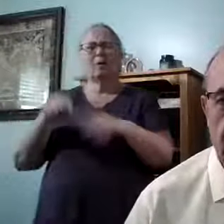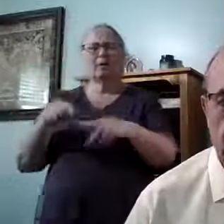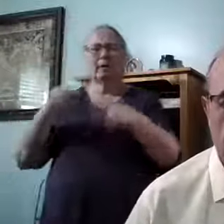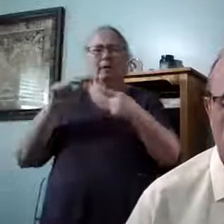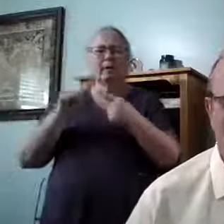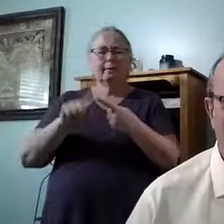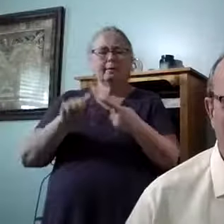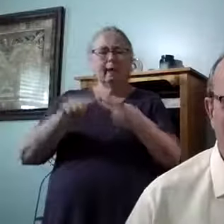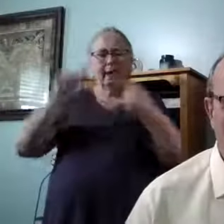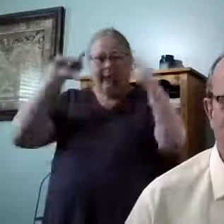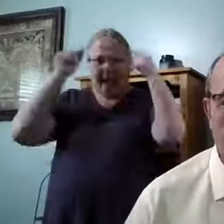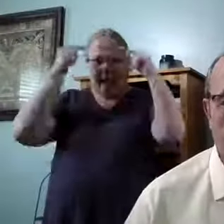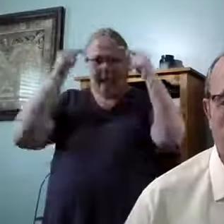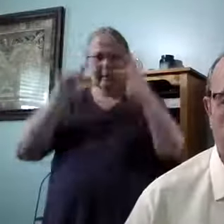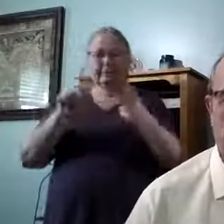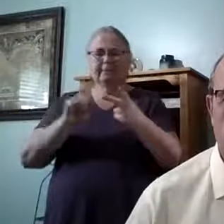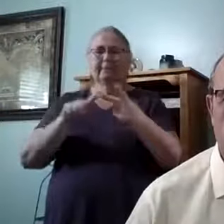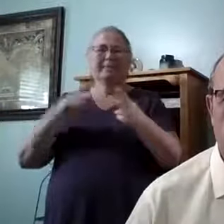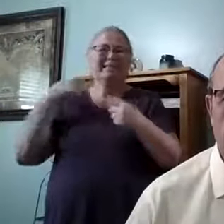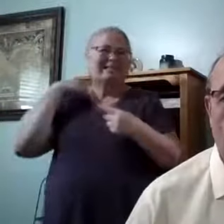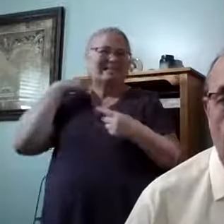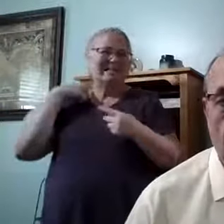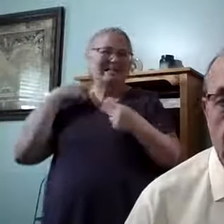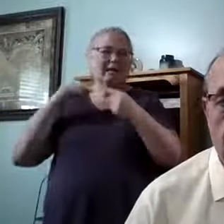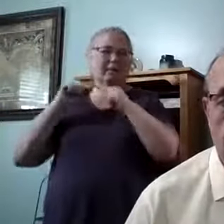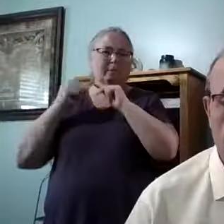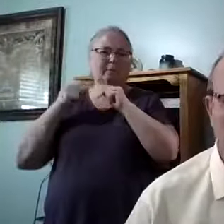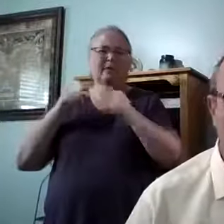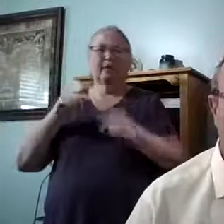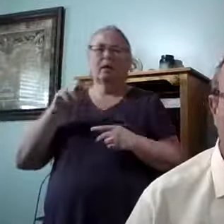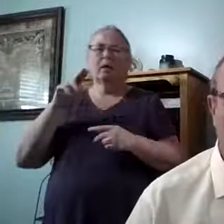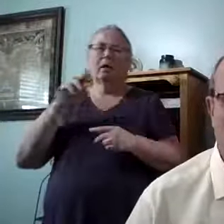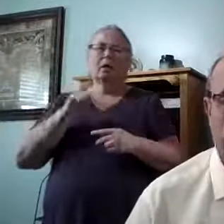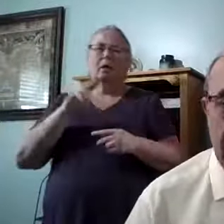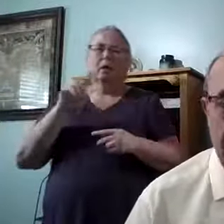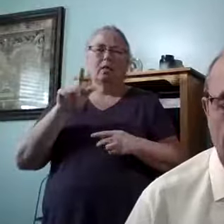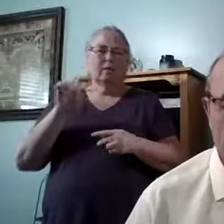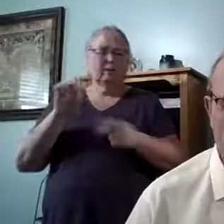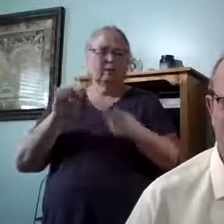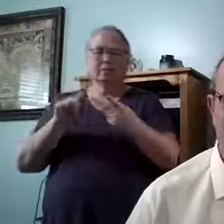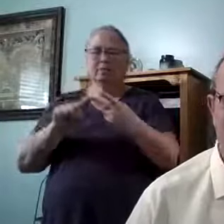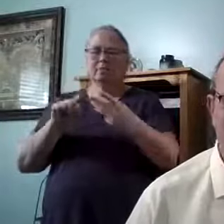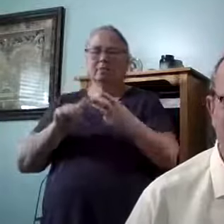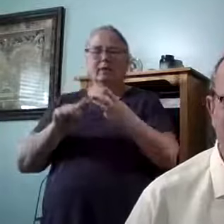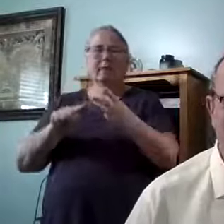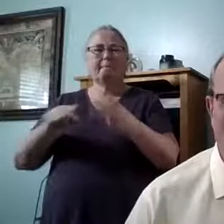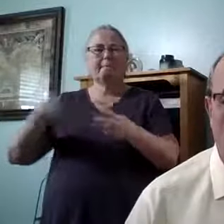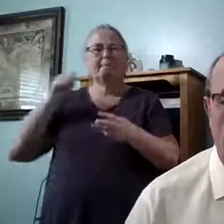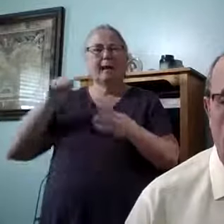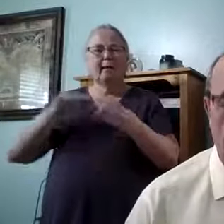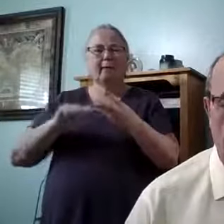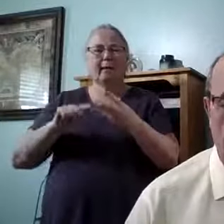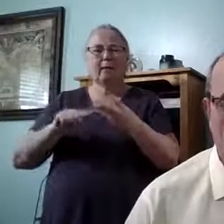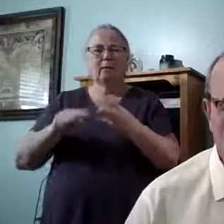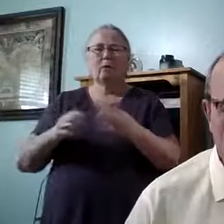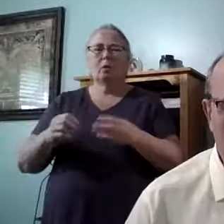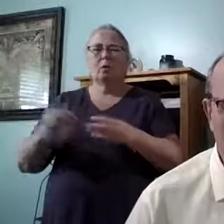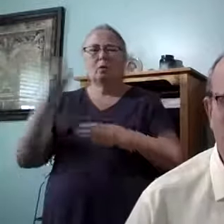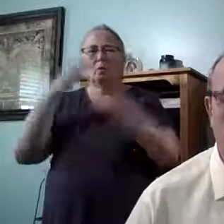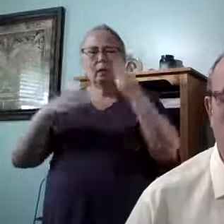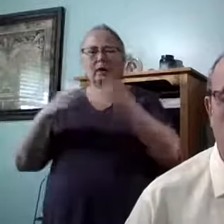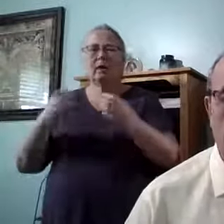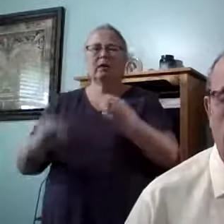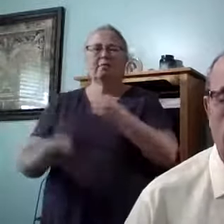headaches, neck pains, ulcers, back pains. Worry affects our